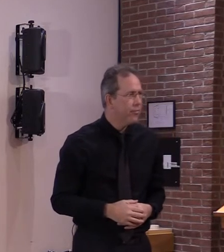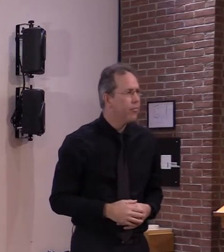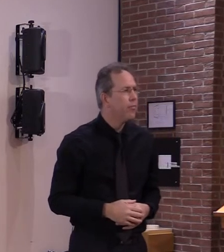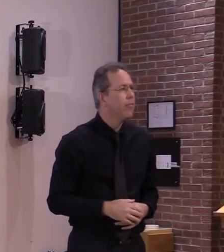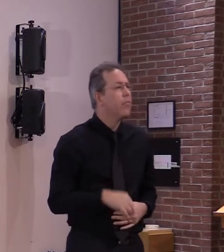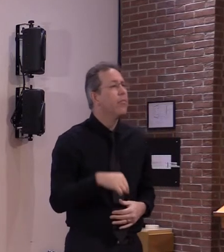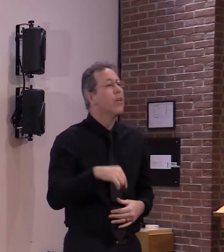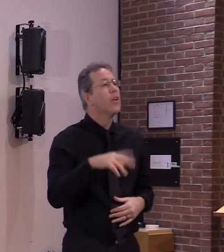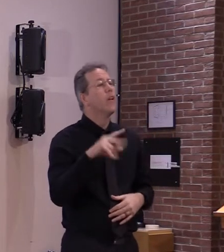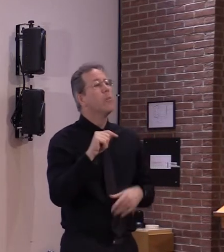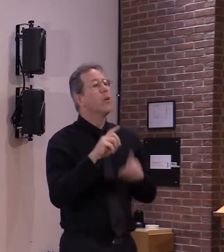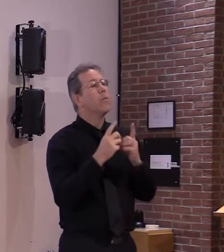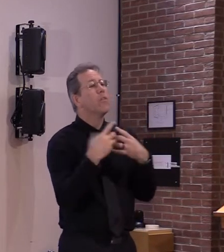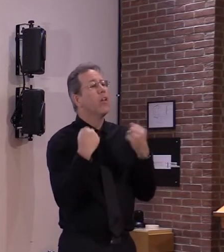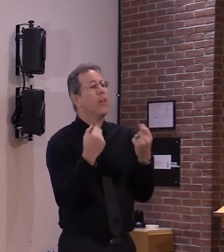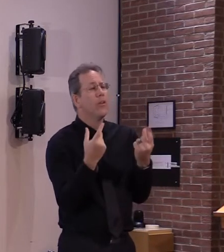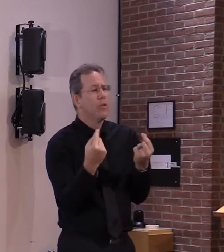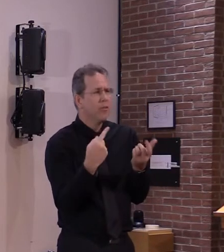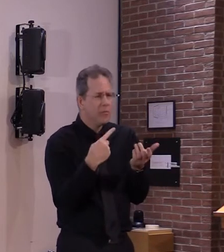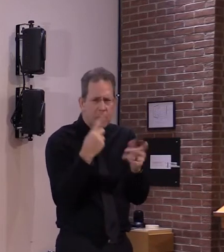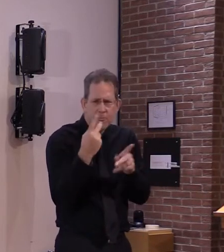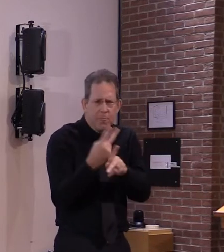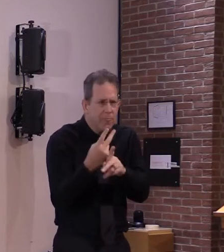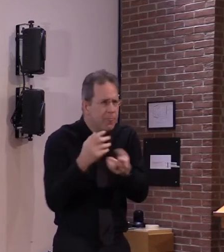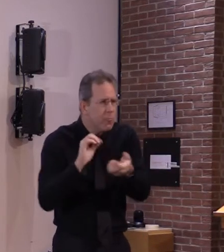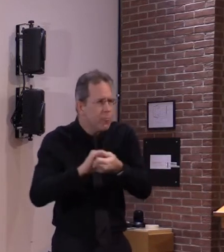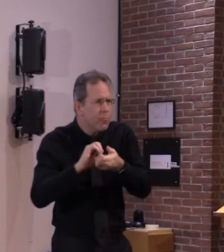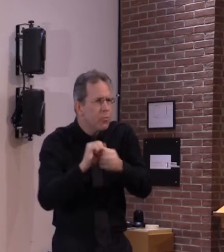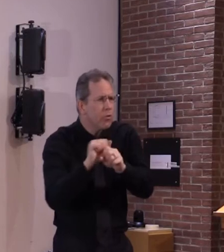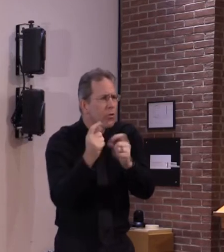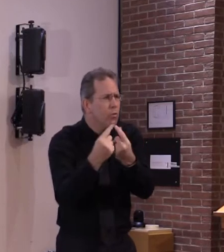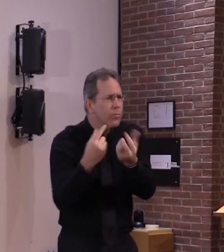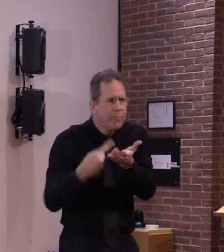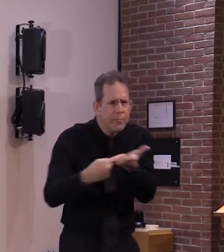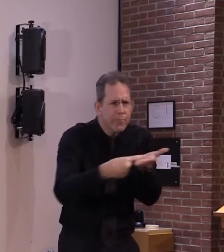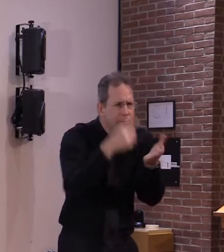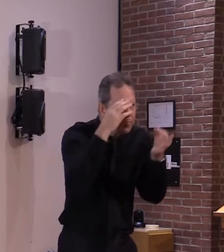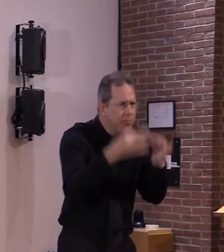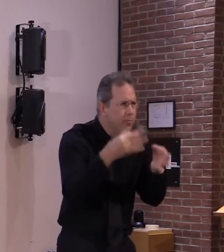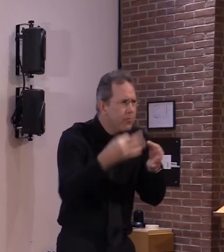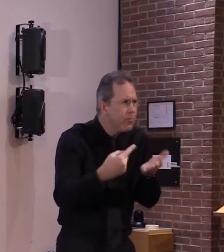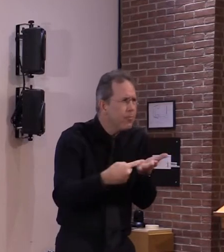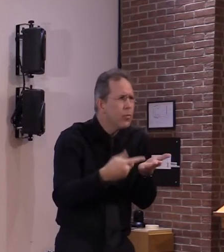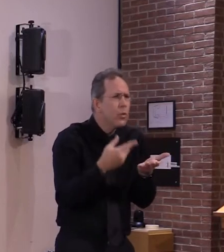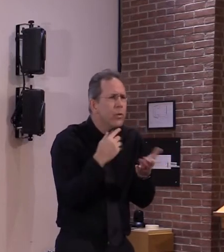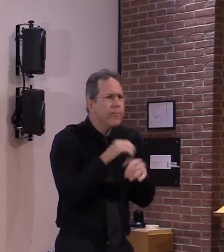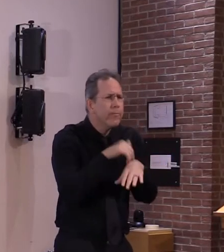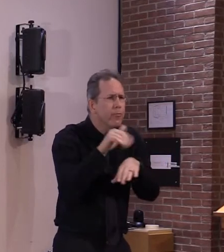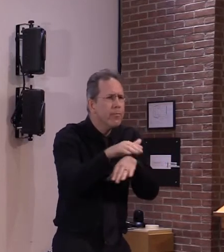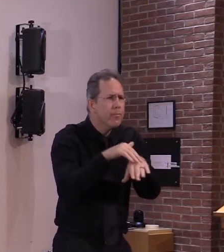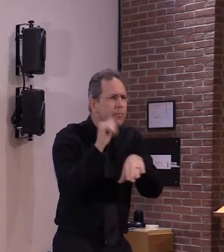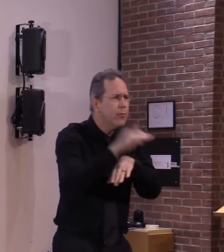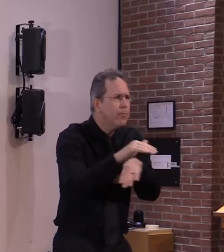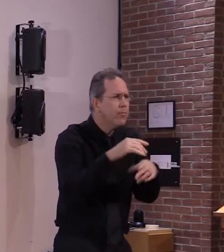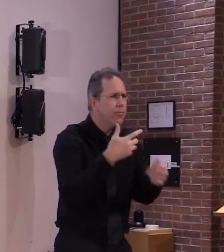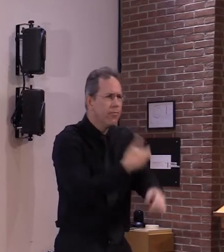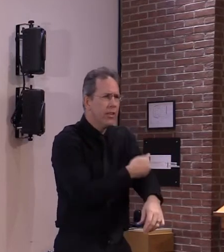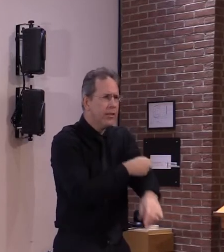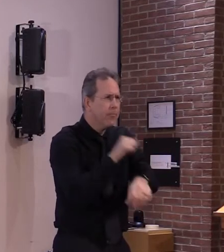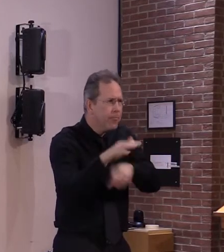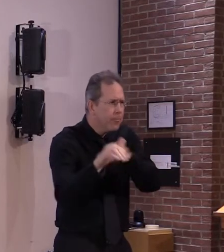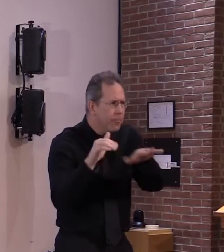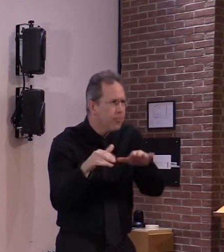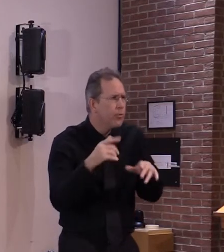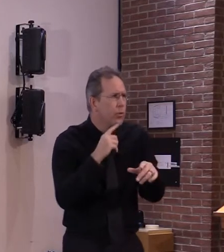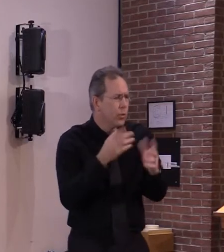is in the process of distributing vaccine to hospitals throughout the state as we speak this will be done